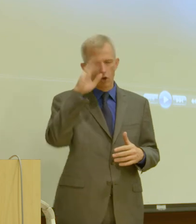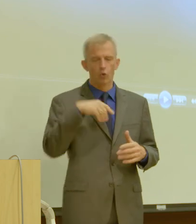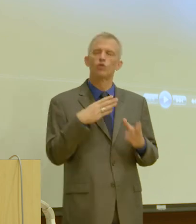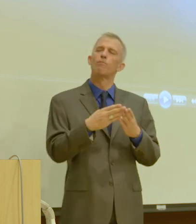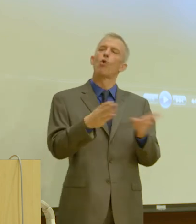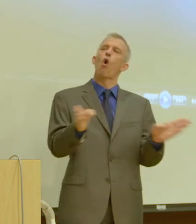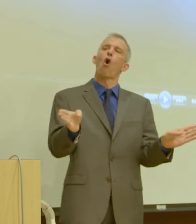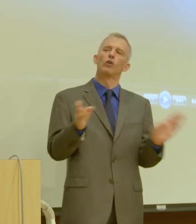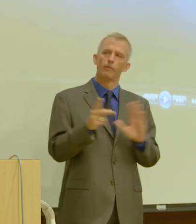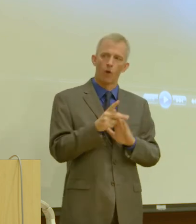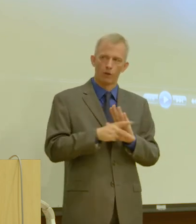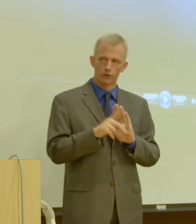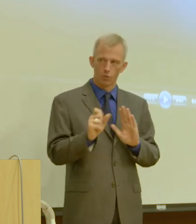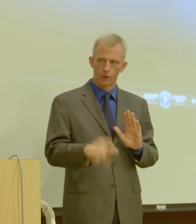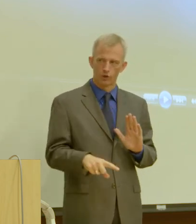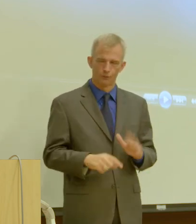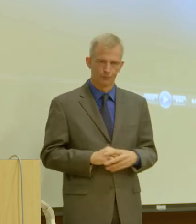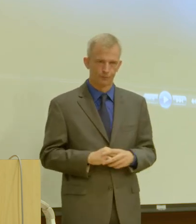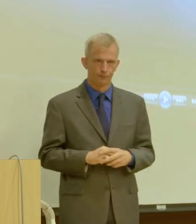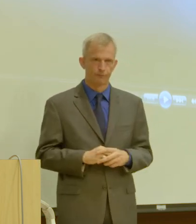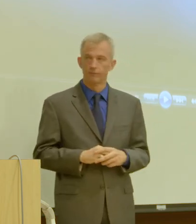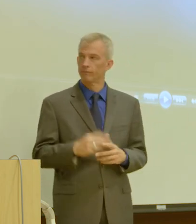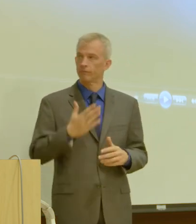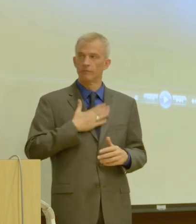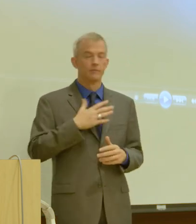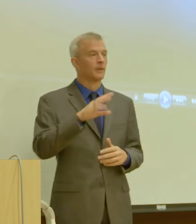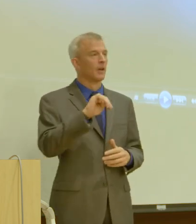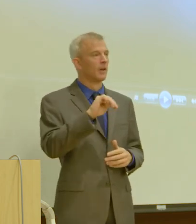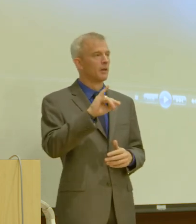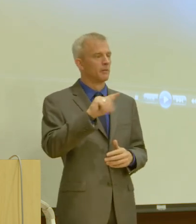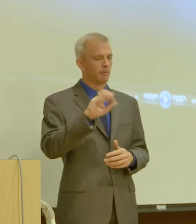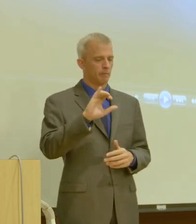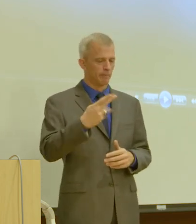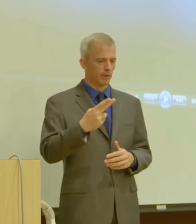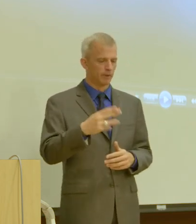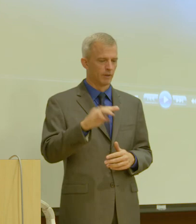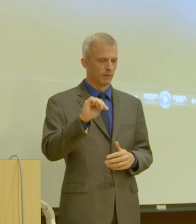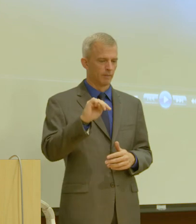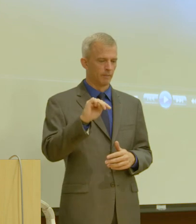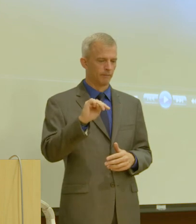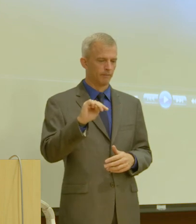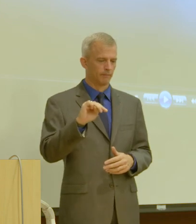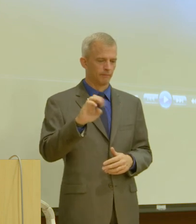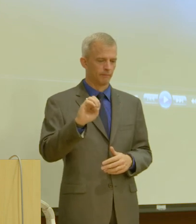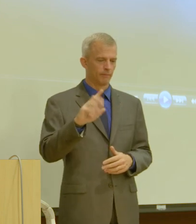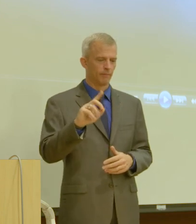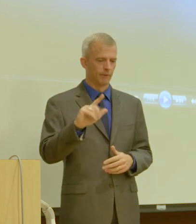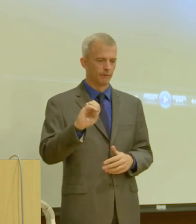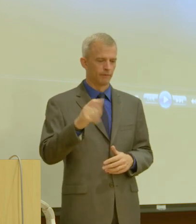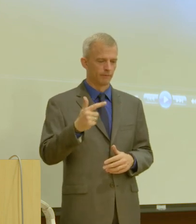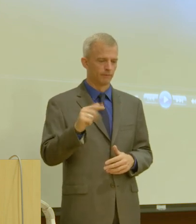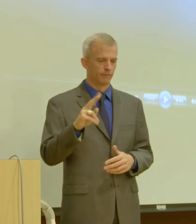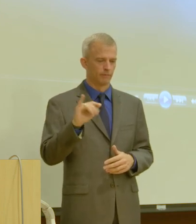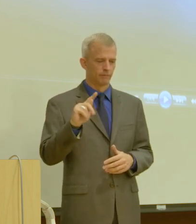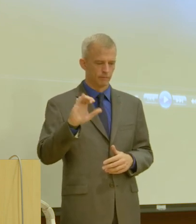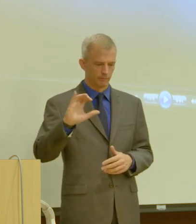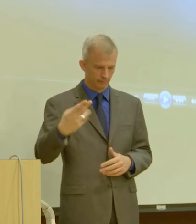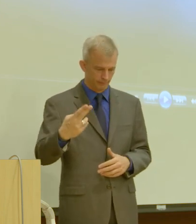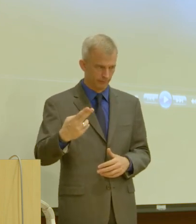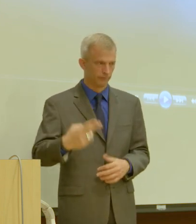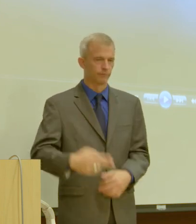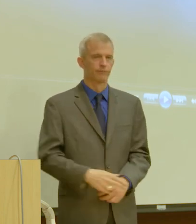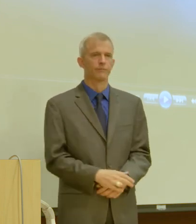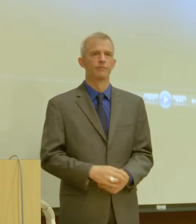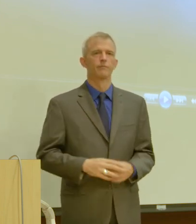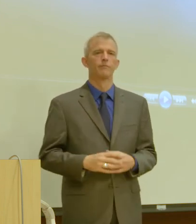question. Where would we stand on that? Sure. My name is Mitch Medigovich, M-I-T-C-H. Last name is Medigovich, M-E-D-I-G-O-V